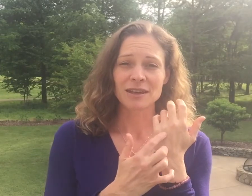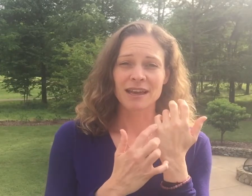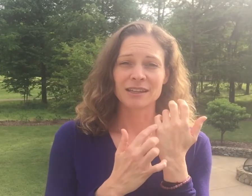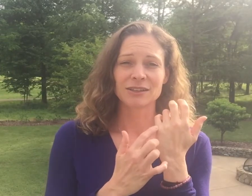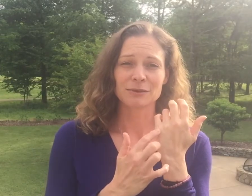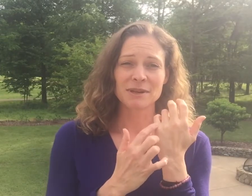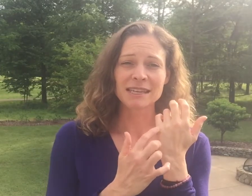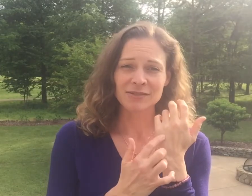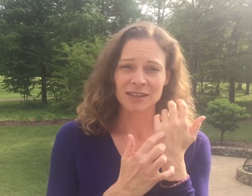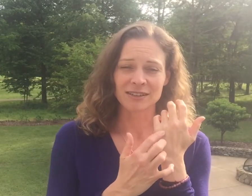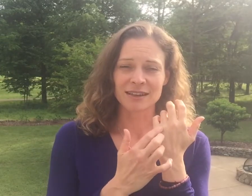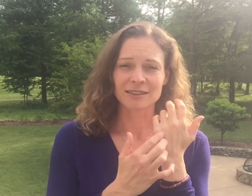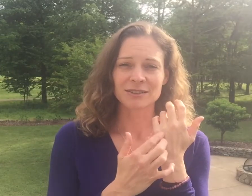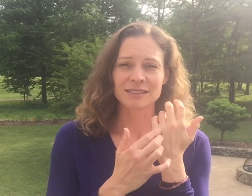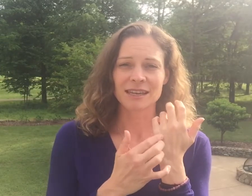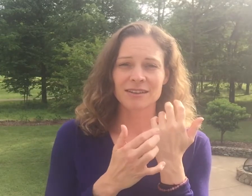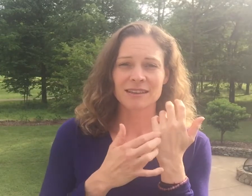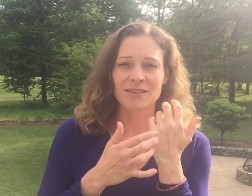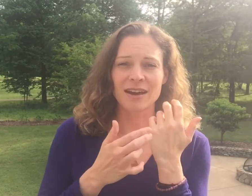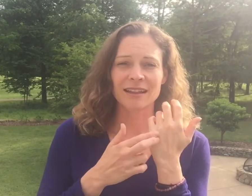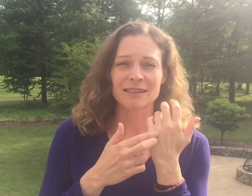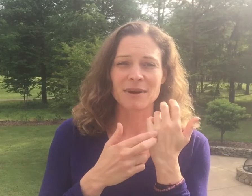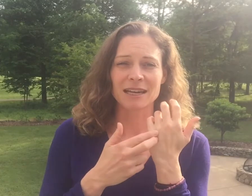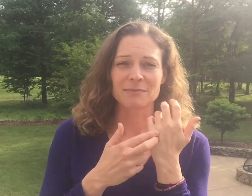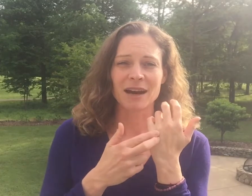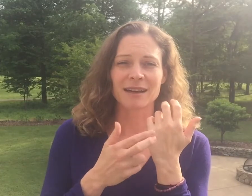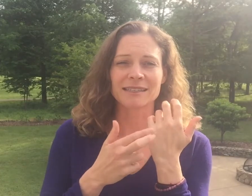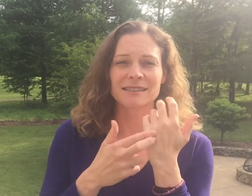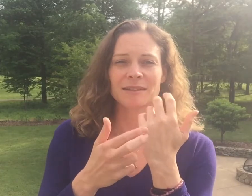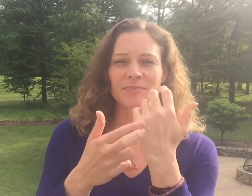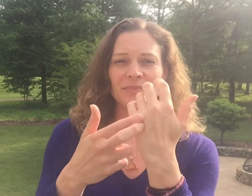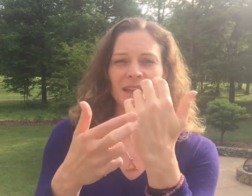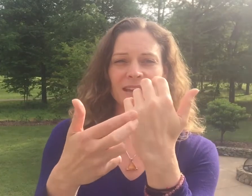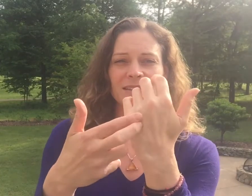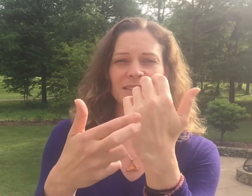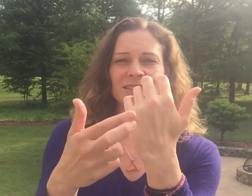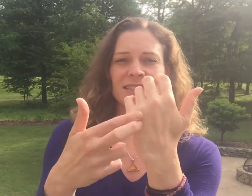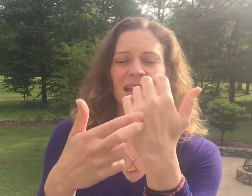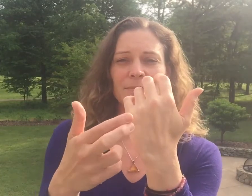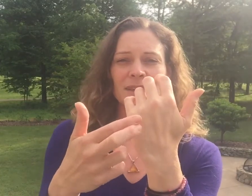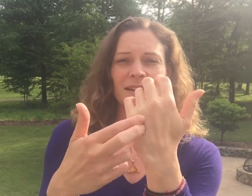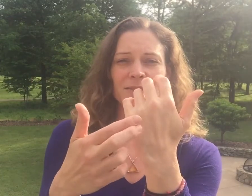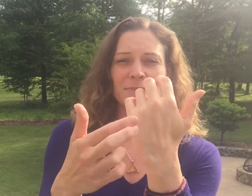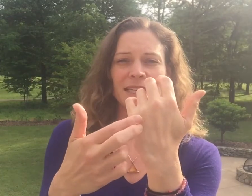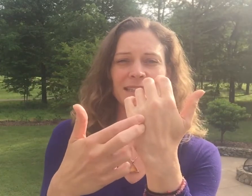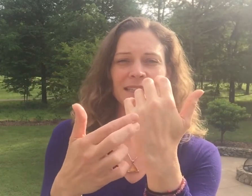and your pinky finger knuckle down in that valley back and behind. Okay, you're going to just tap there repeatedly.